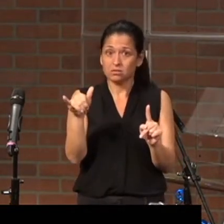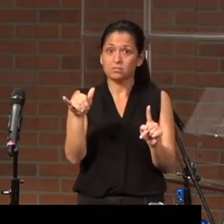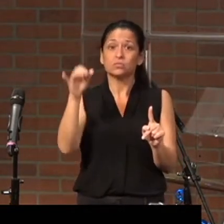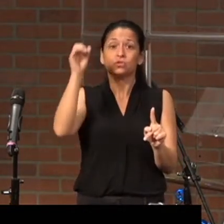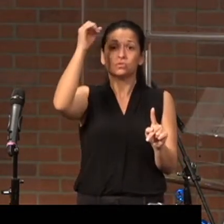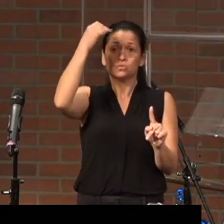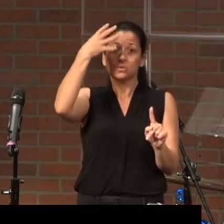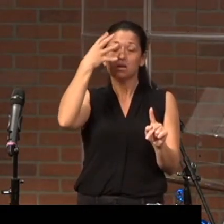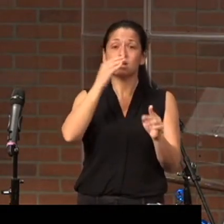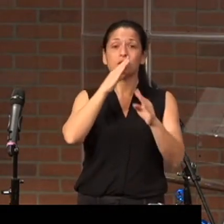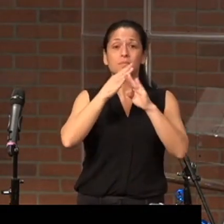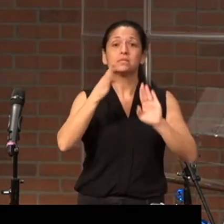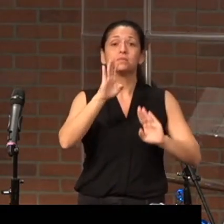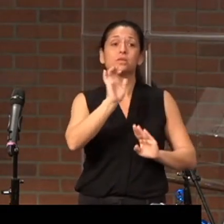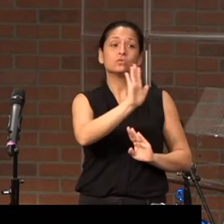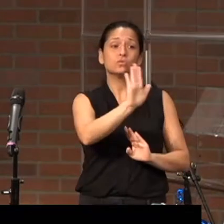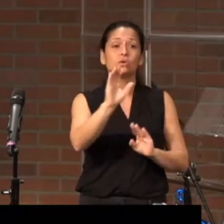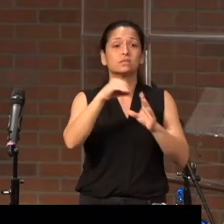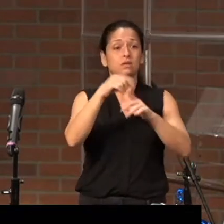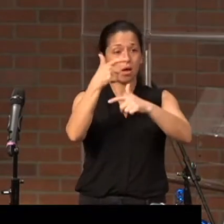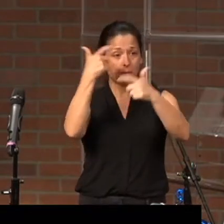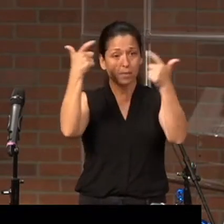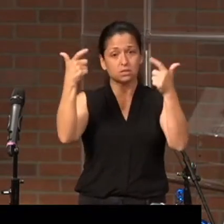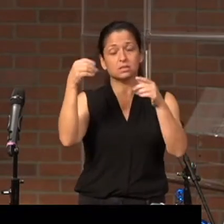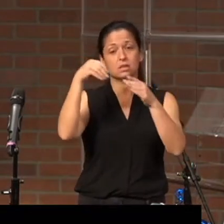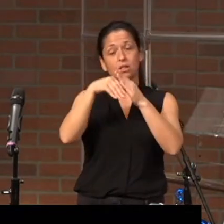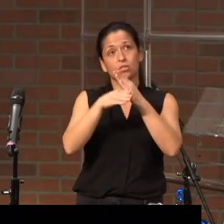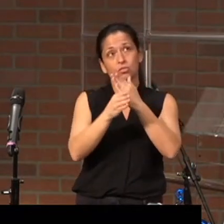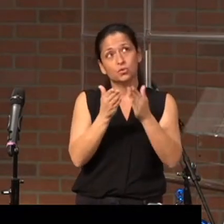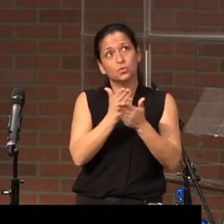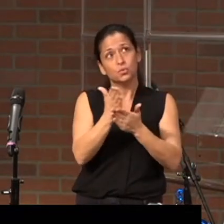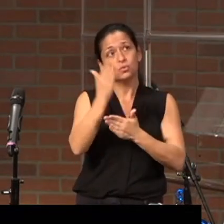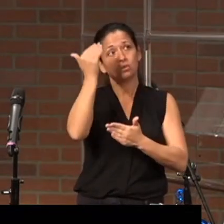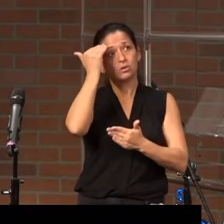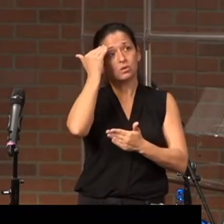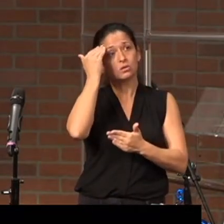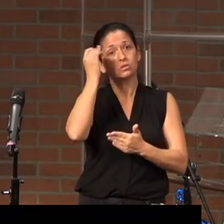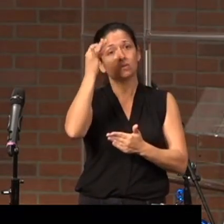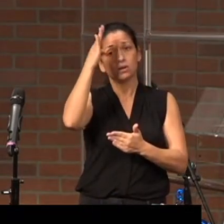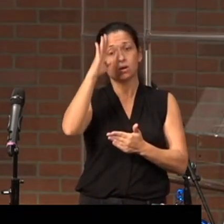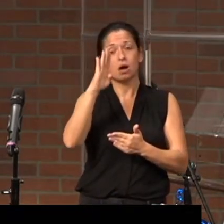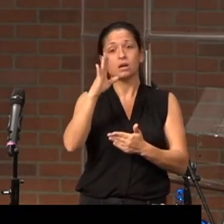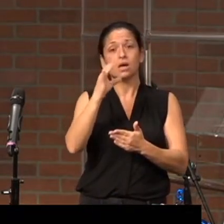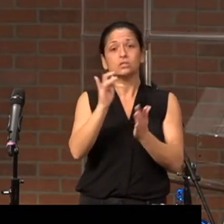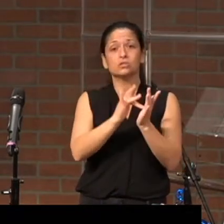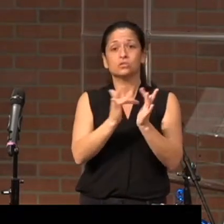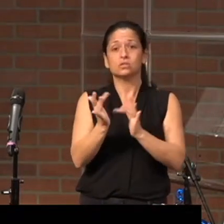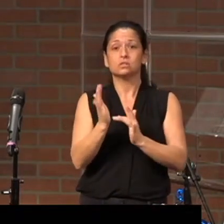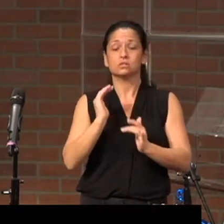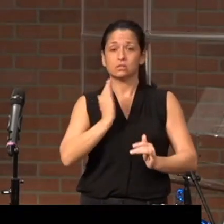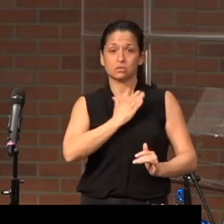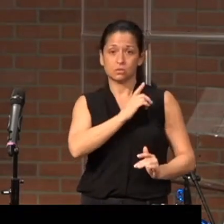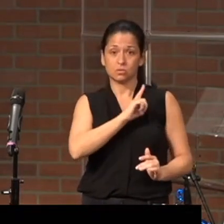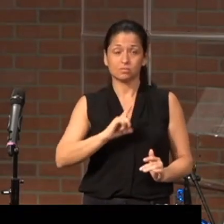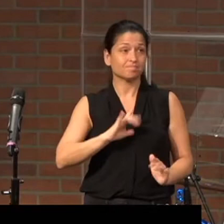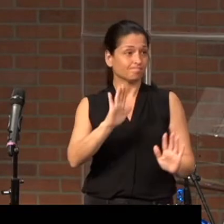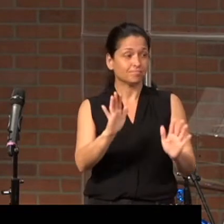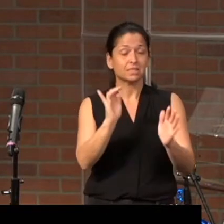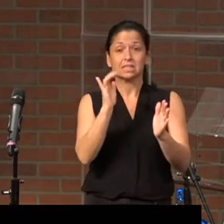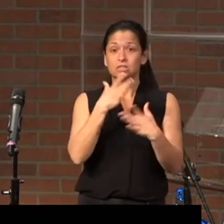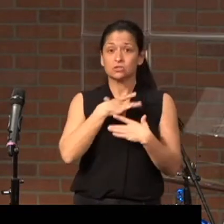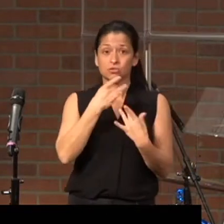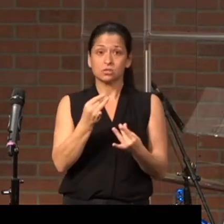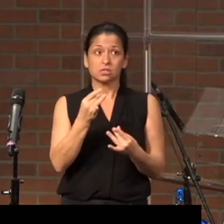peace be yours in abundance through the knowledge of God and of Jesus our Lord. Interestingly, Peter